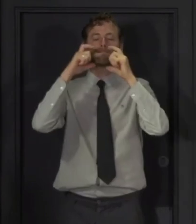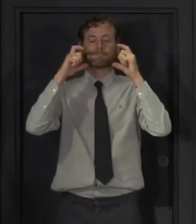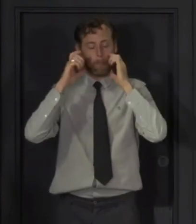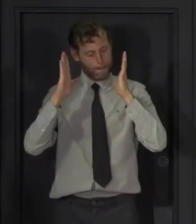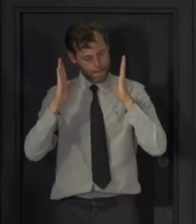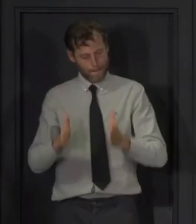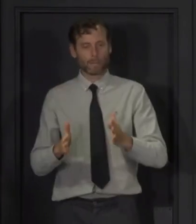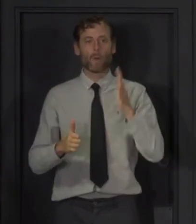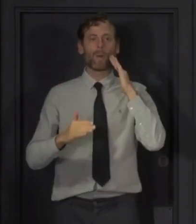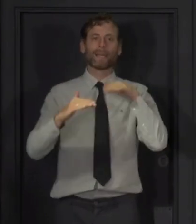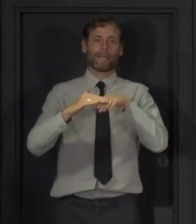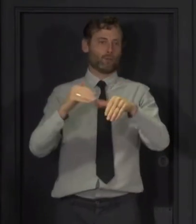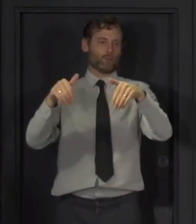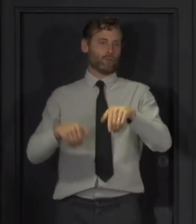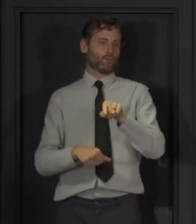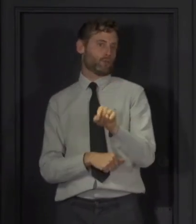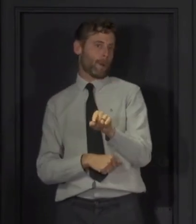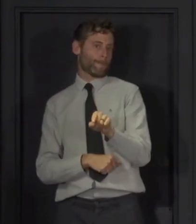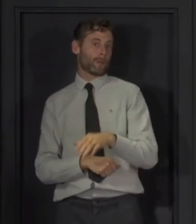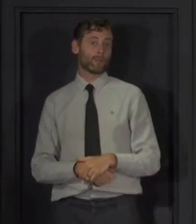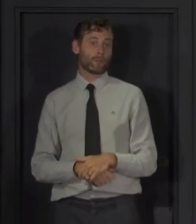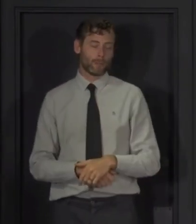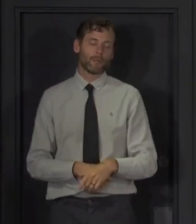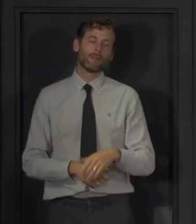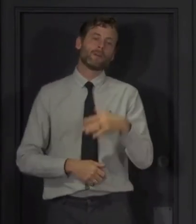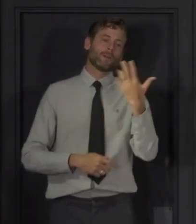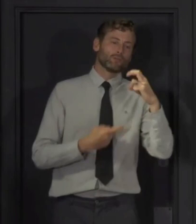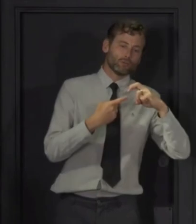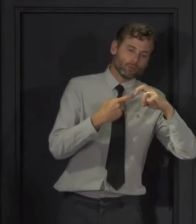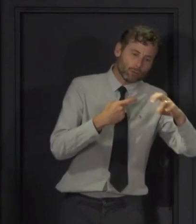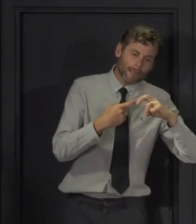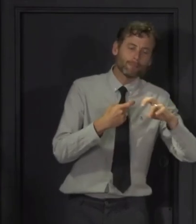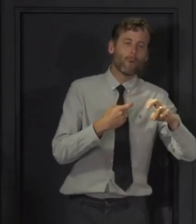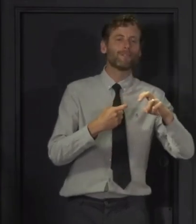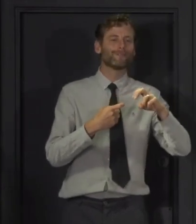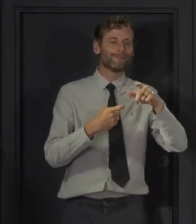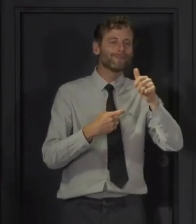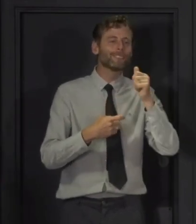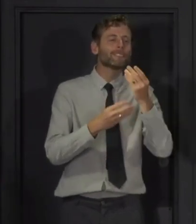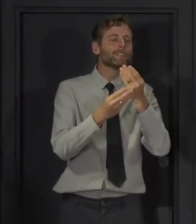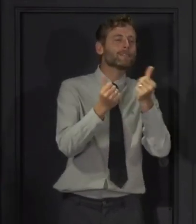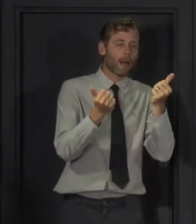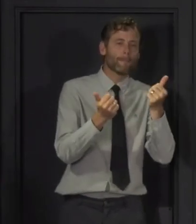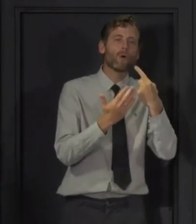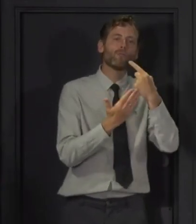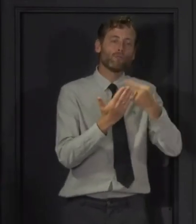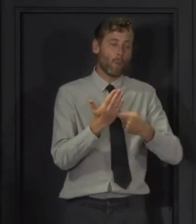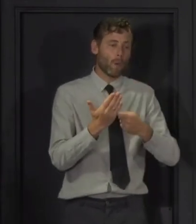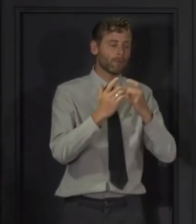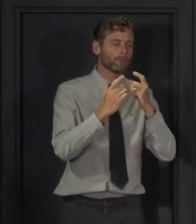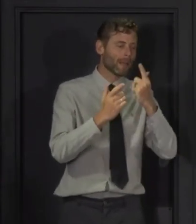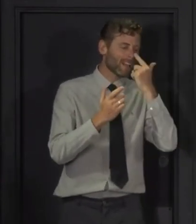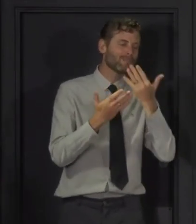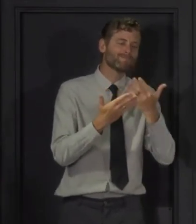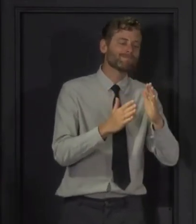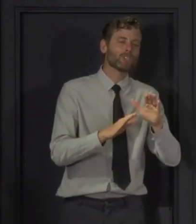shops. As with public transport, there will be some exemptions for children under five and people with certain medical conditions. But for everyone else,